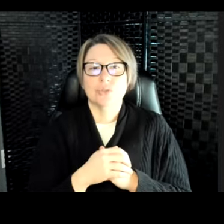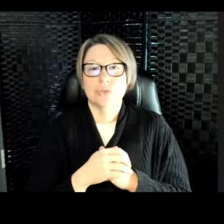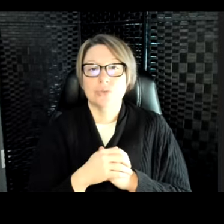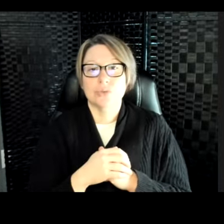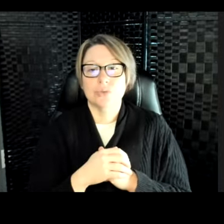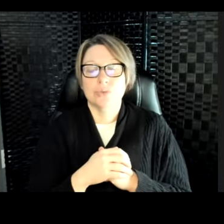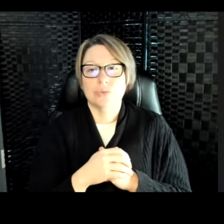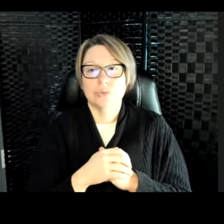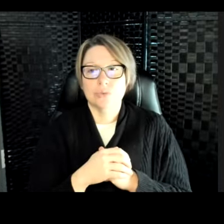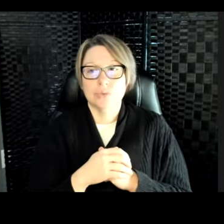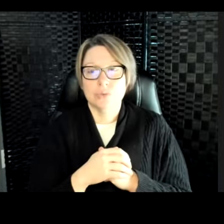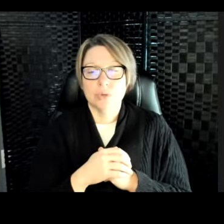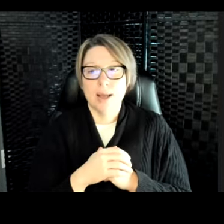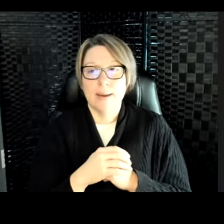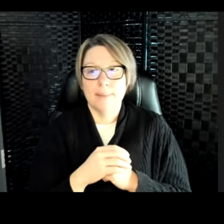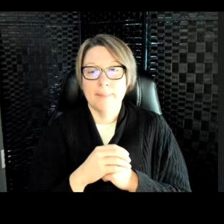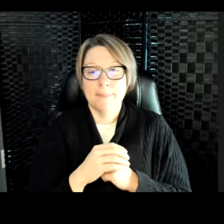which is another one that was in Finding Nemo.